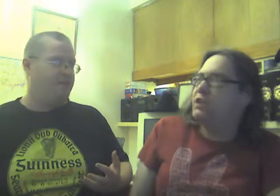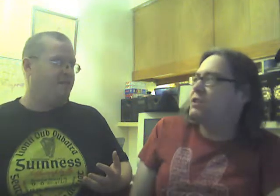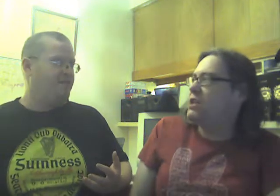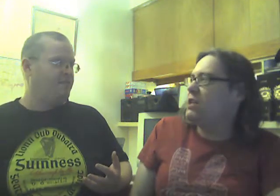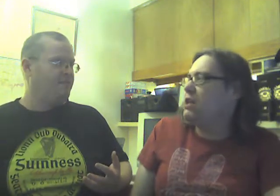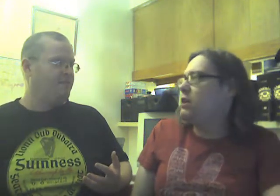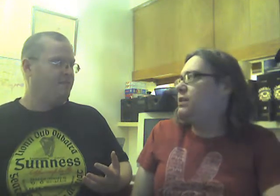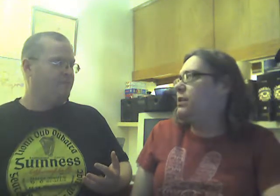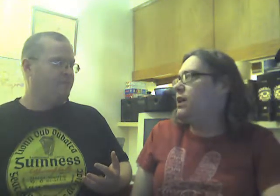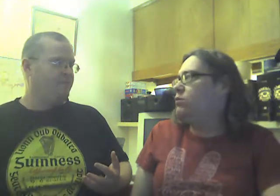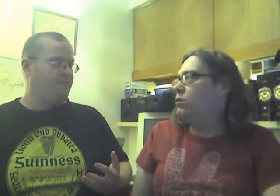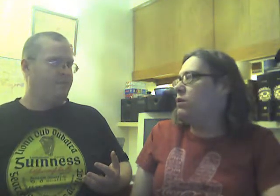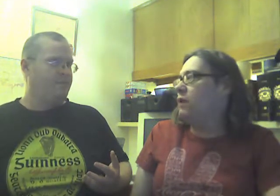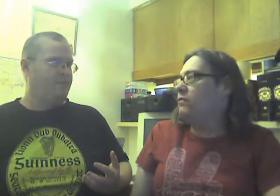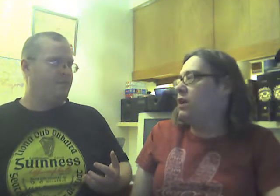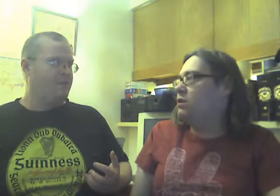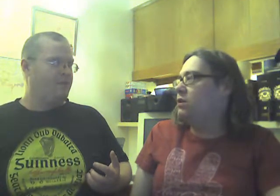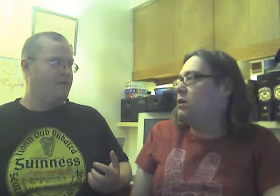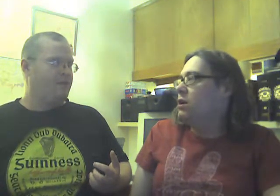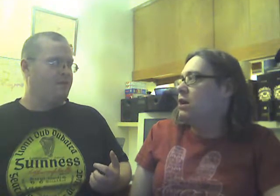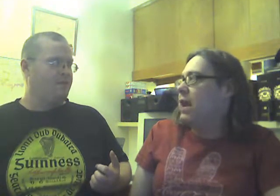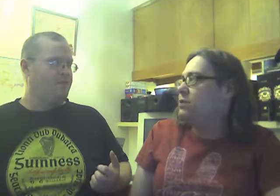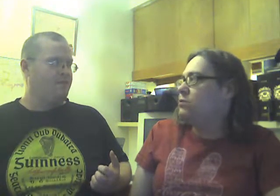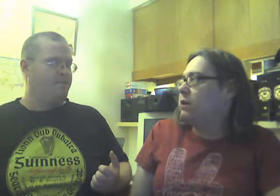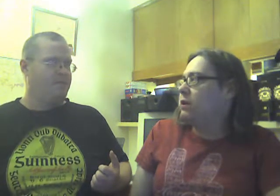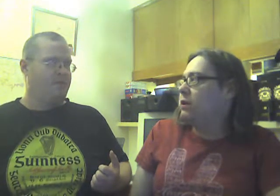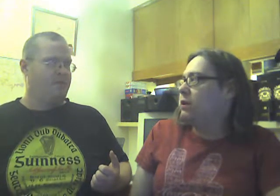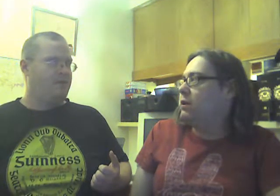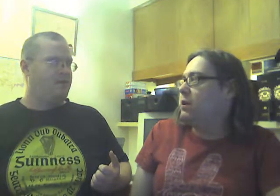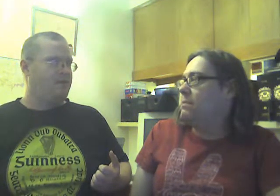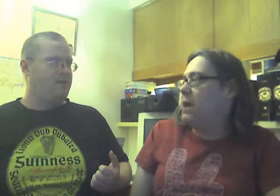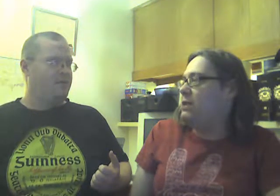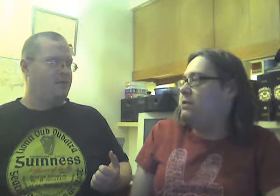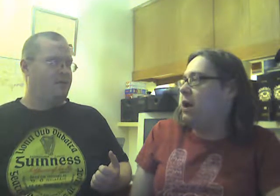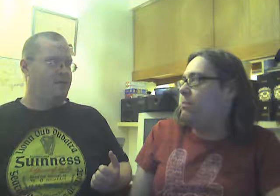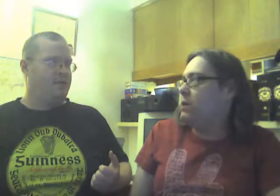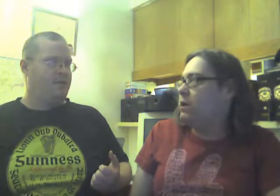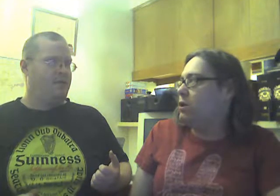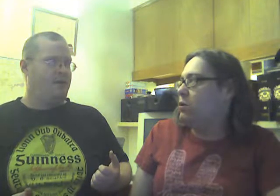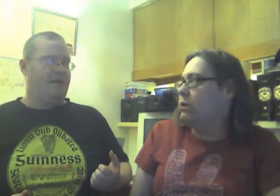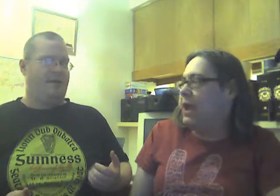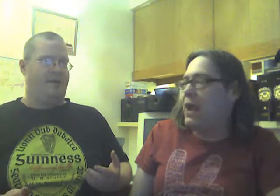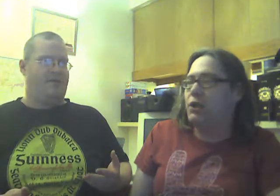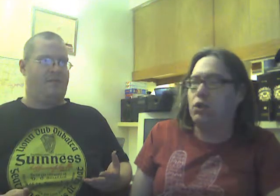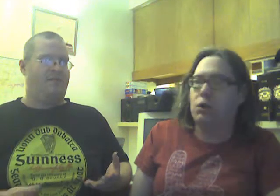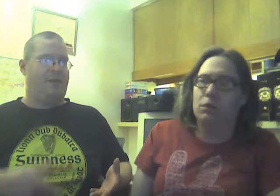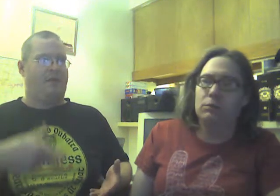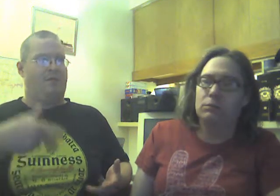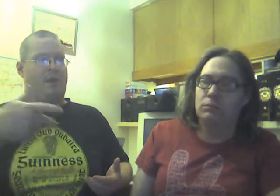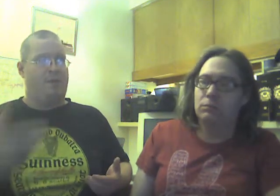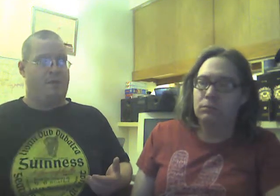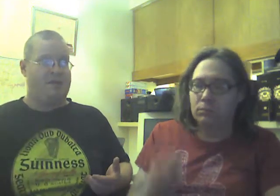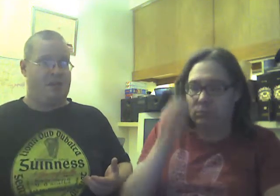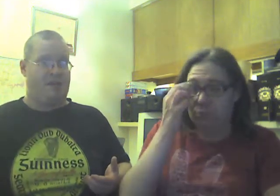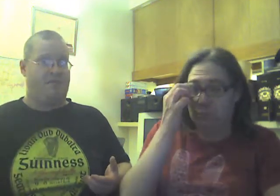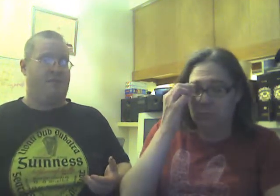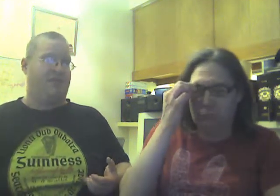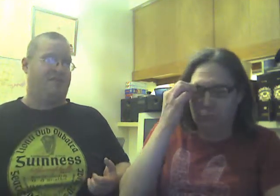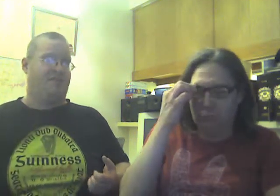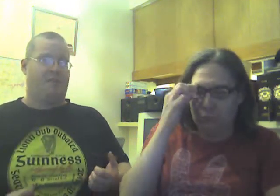we. Well, Cindy 1981. You have inner hatred and it pent up in you and anger. It's part of the way we project our voice. It's